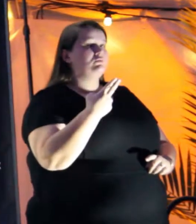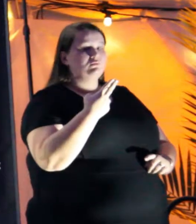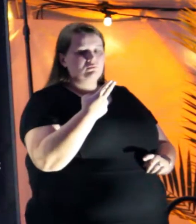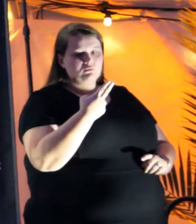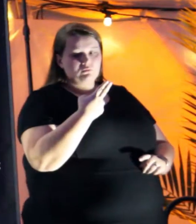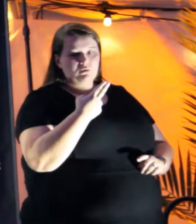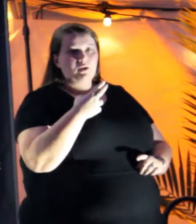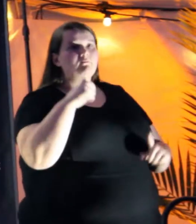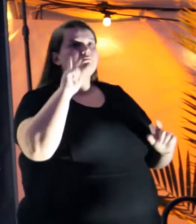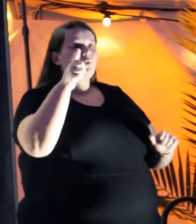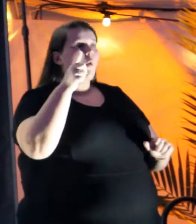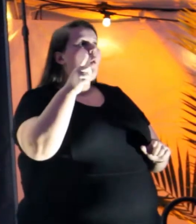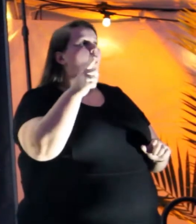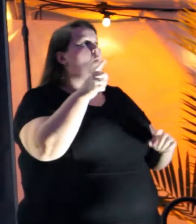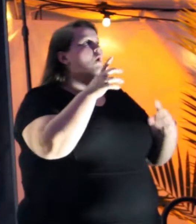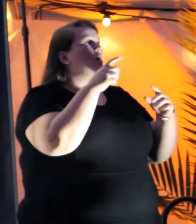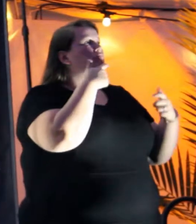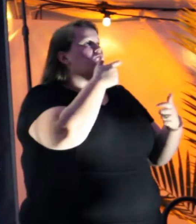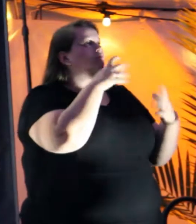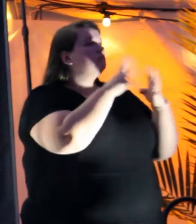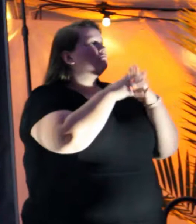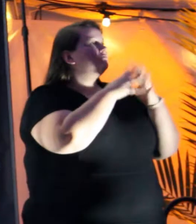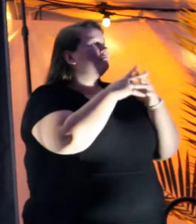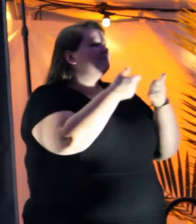going to Disney watching football games.